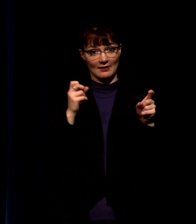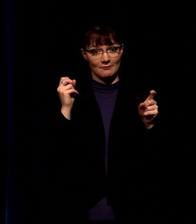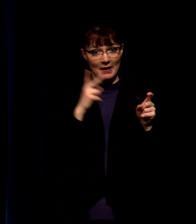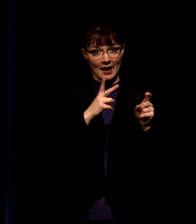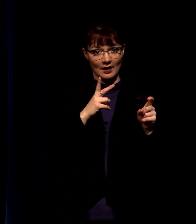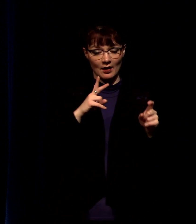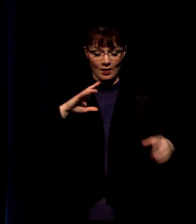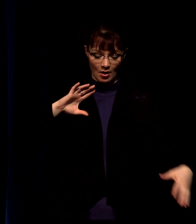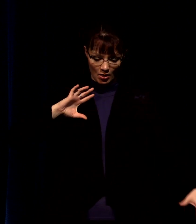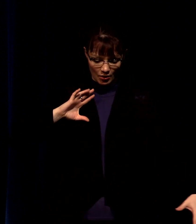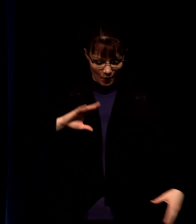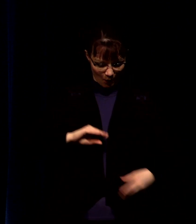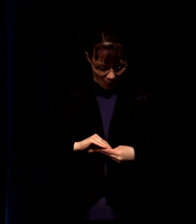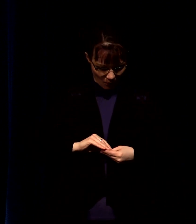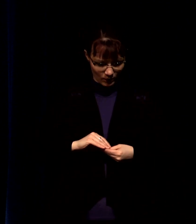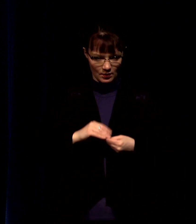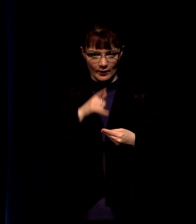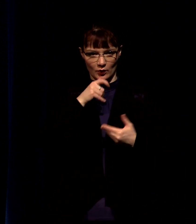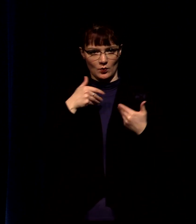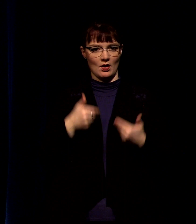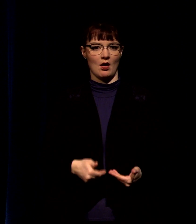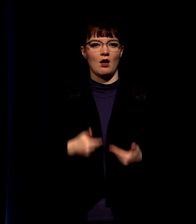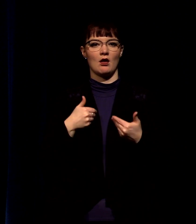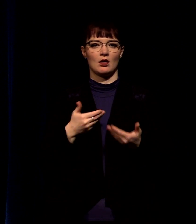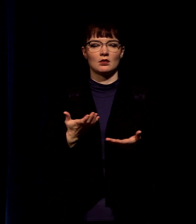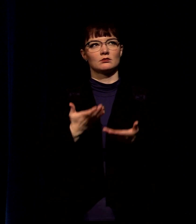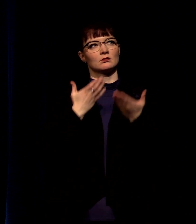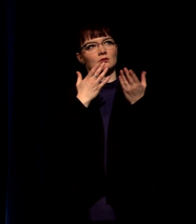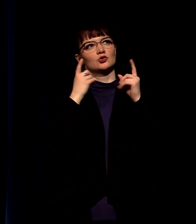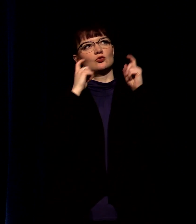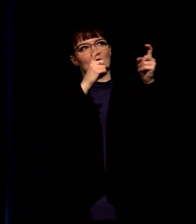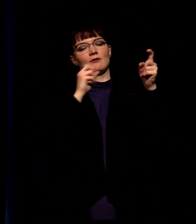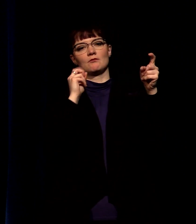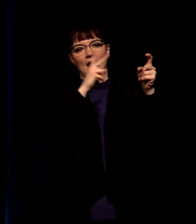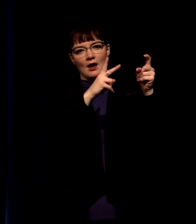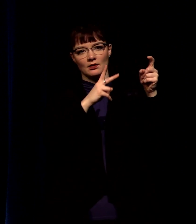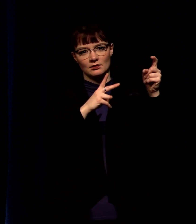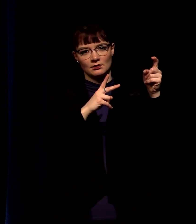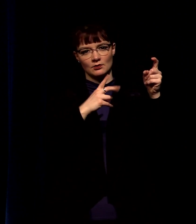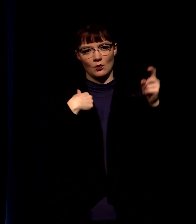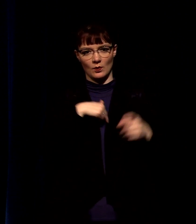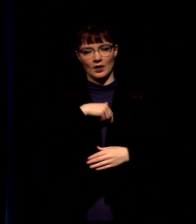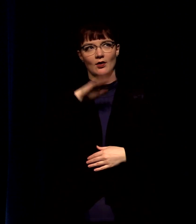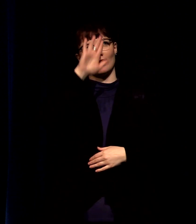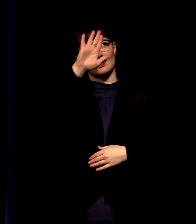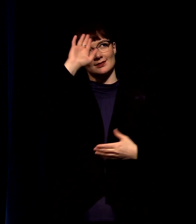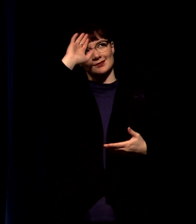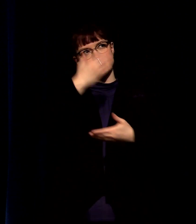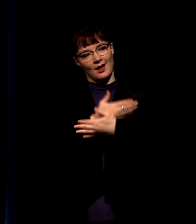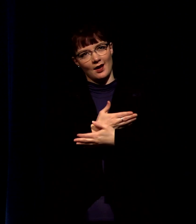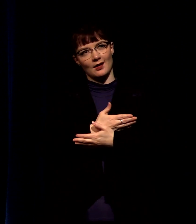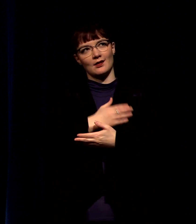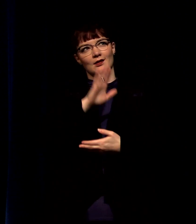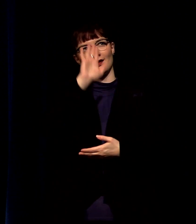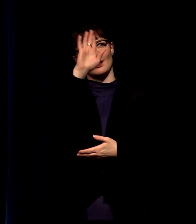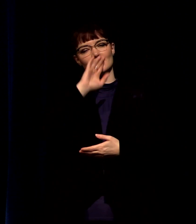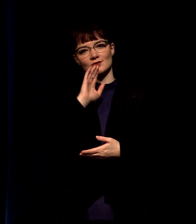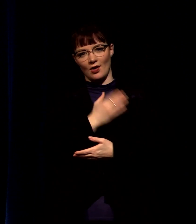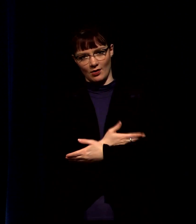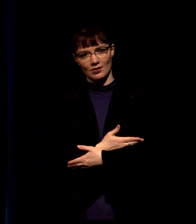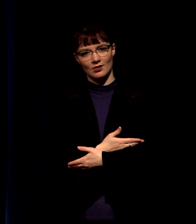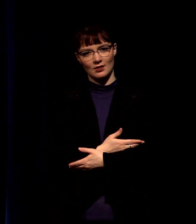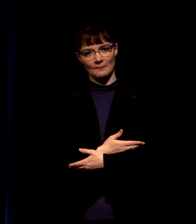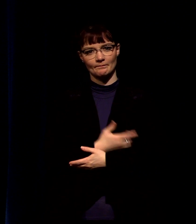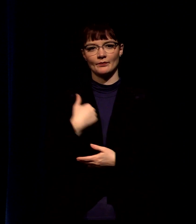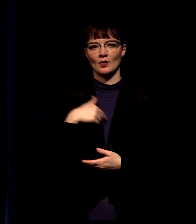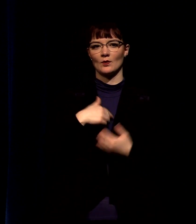whole of us because we are his sons and daughters and so we are called to live